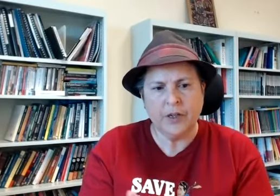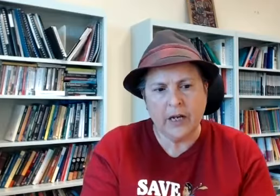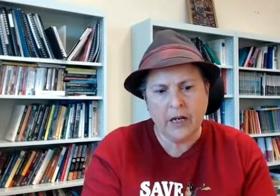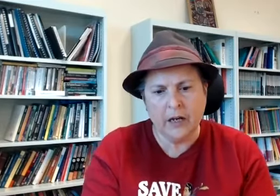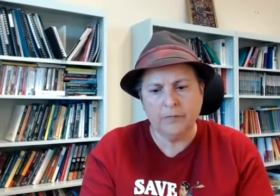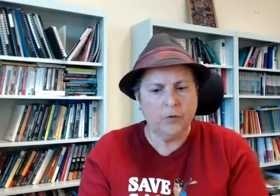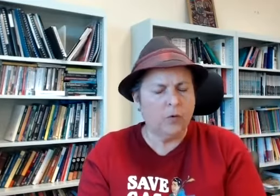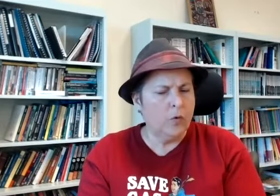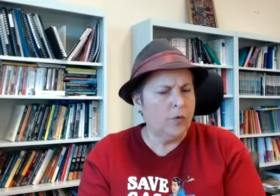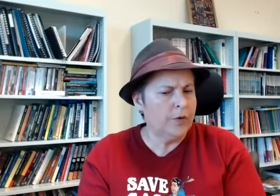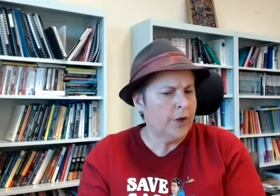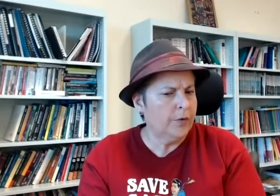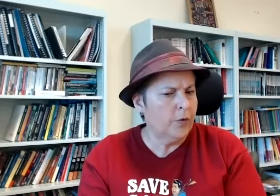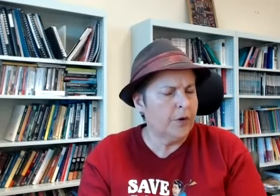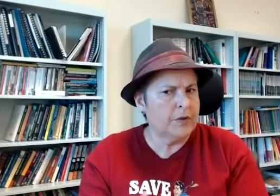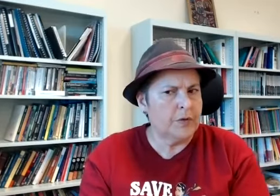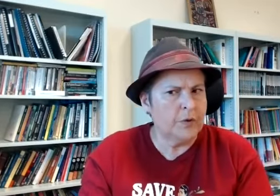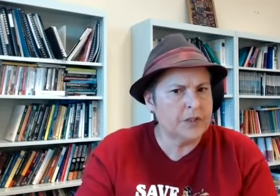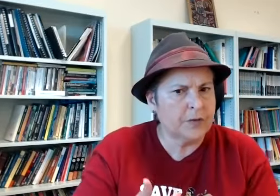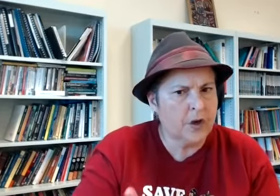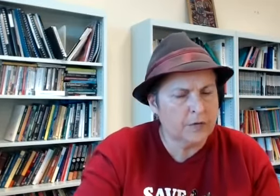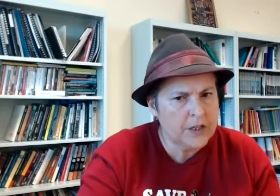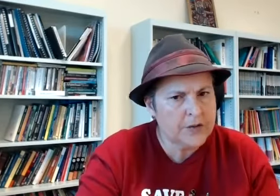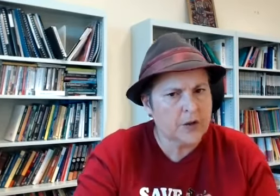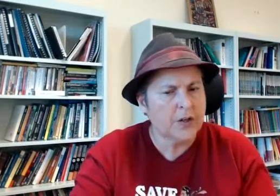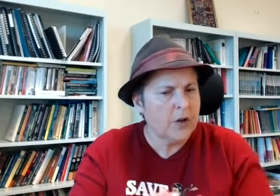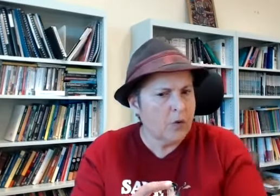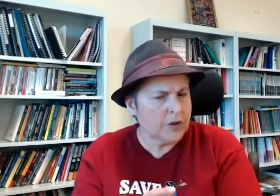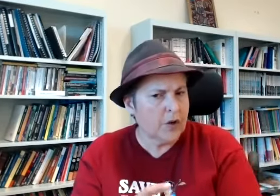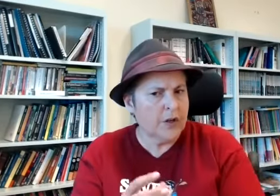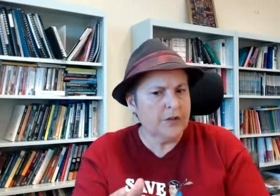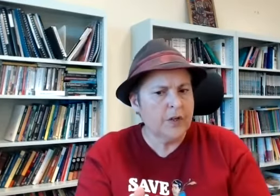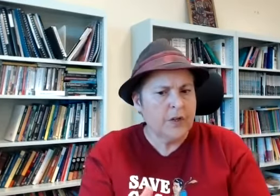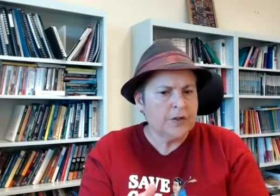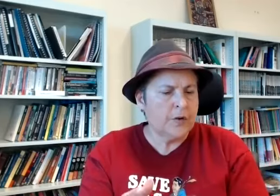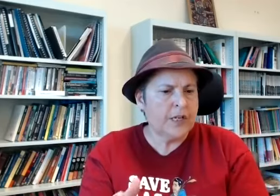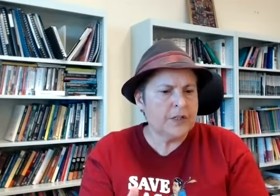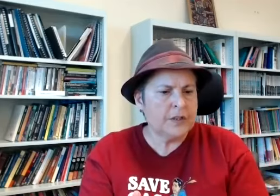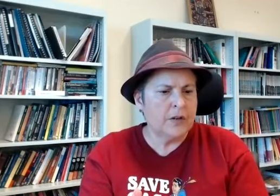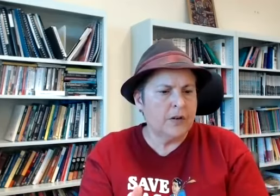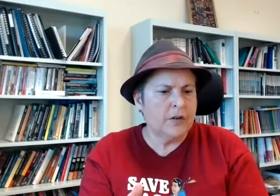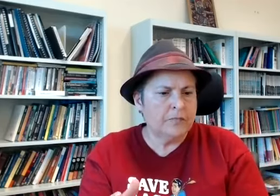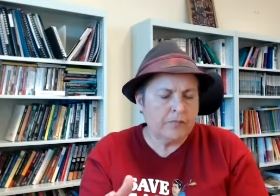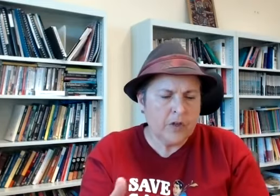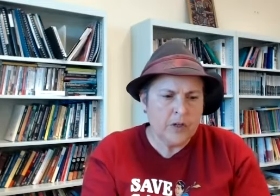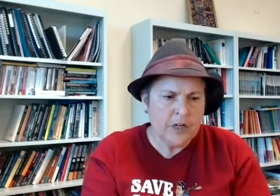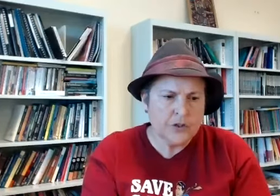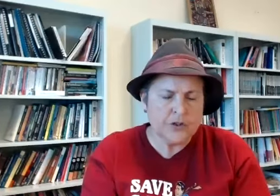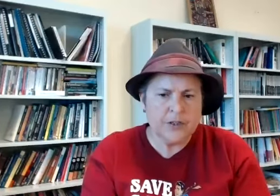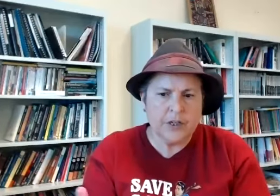laugh or or you know or or it's a different kind of insight what kind of so i guess you mentioned so it's